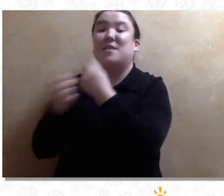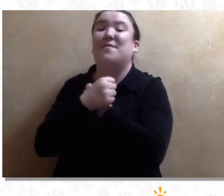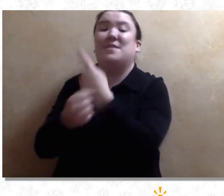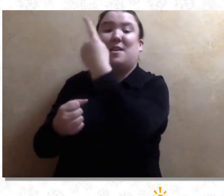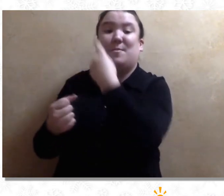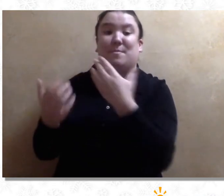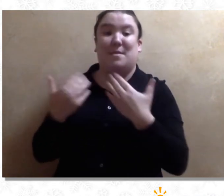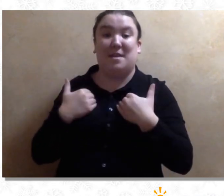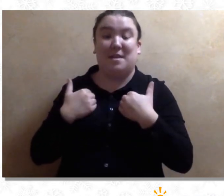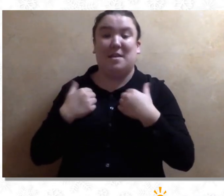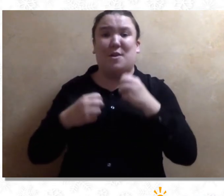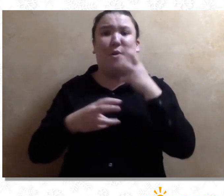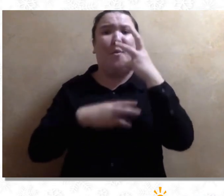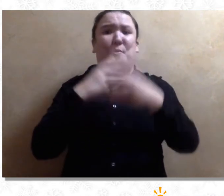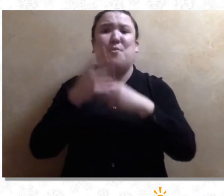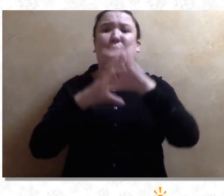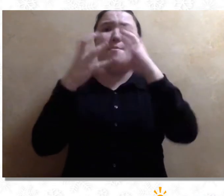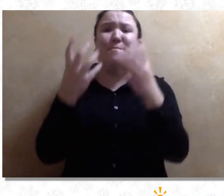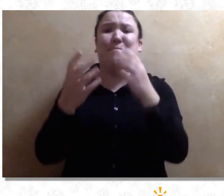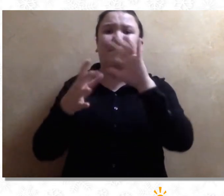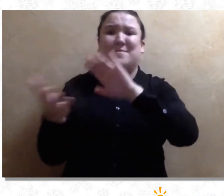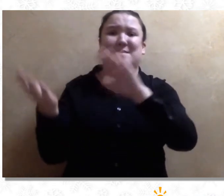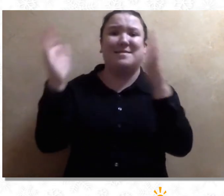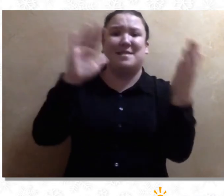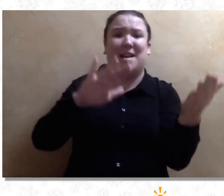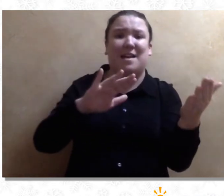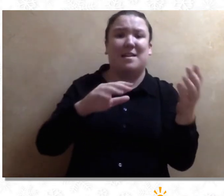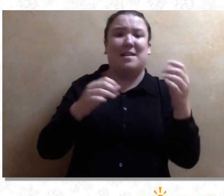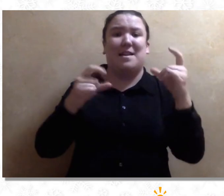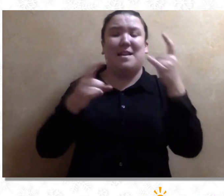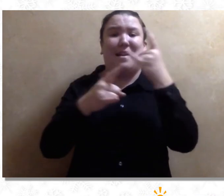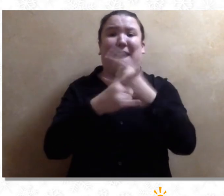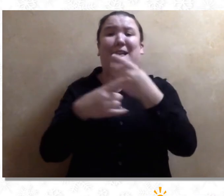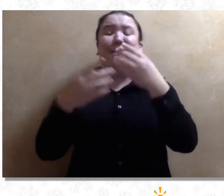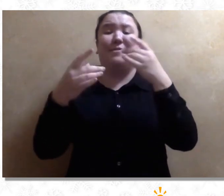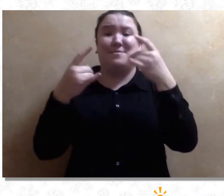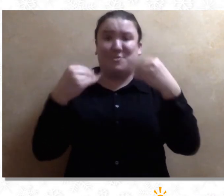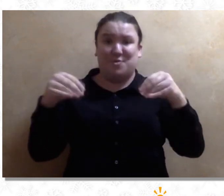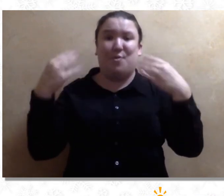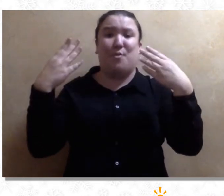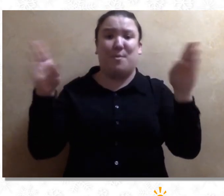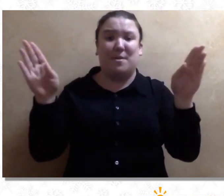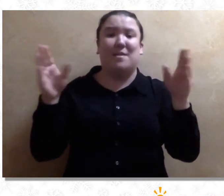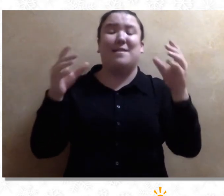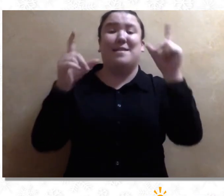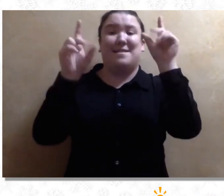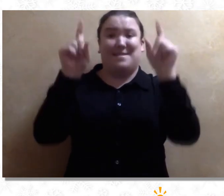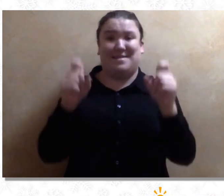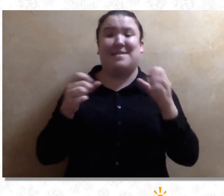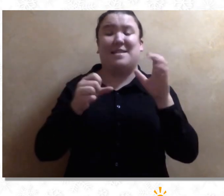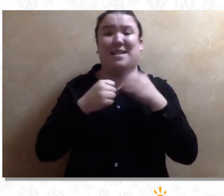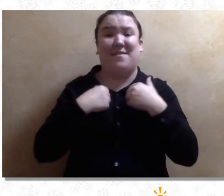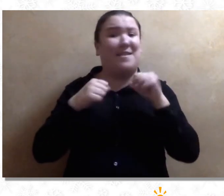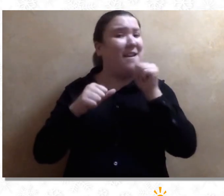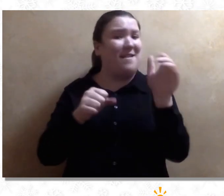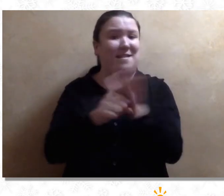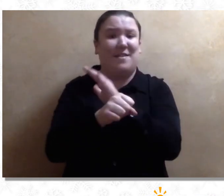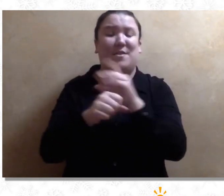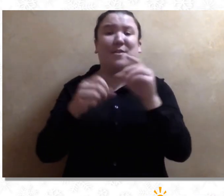true love said to me, Thousands are dying, liquor stores open, Tests hard to come by, worship